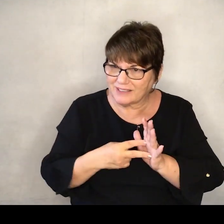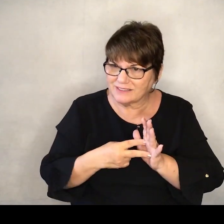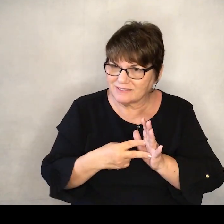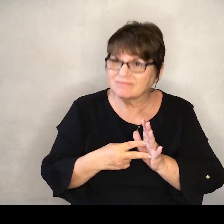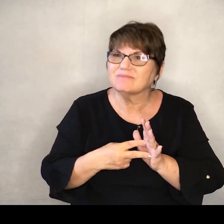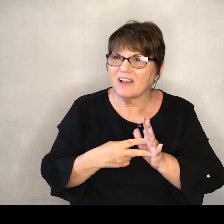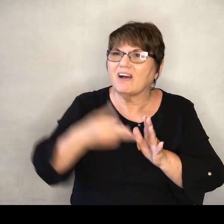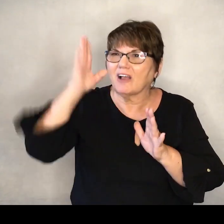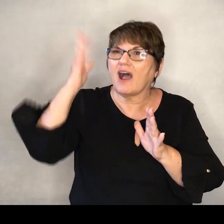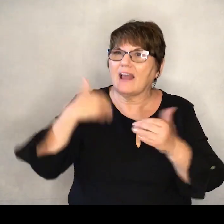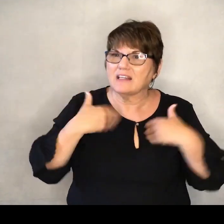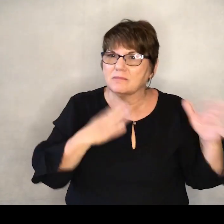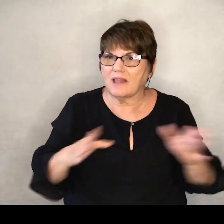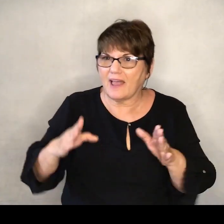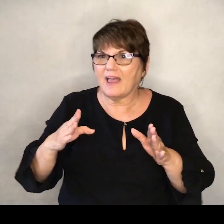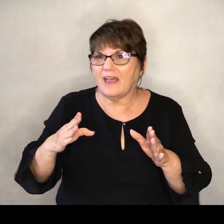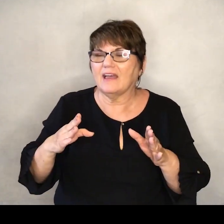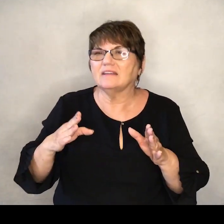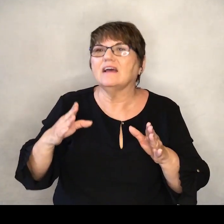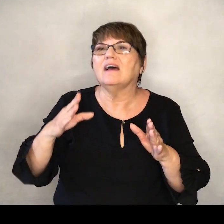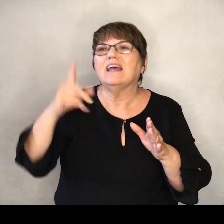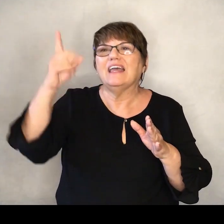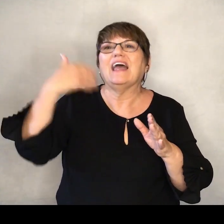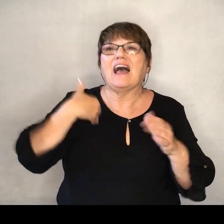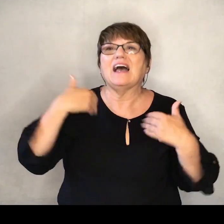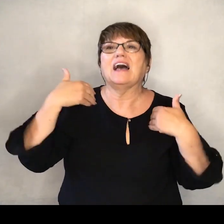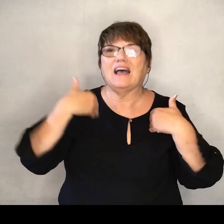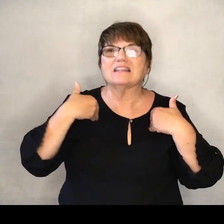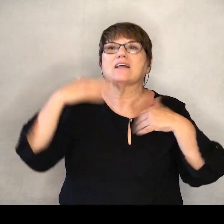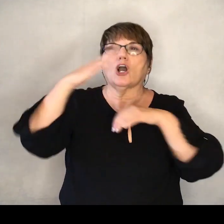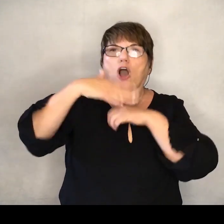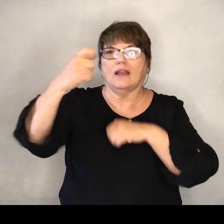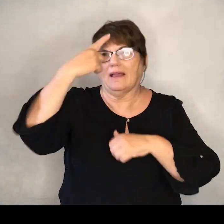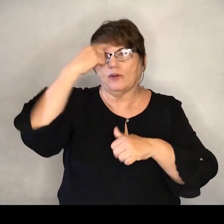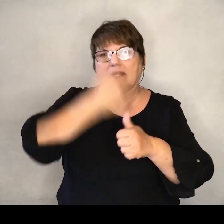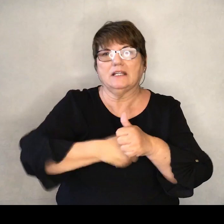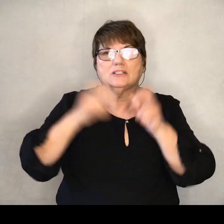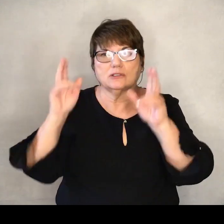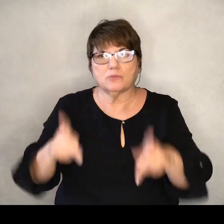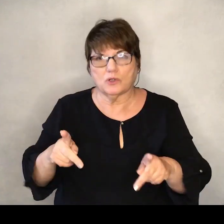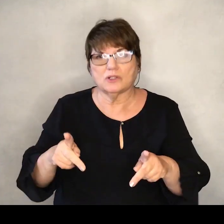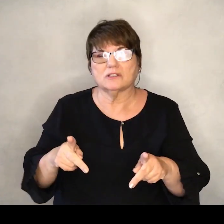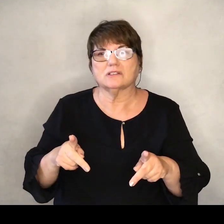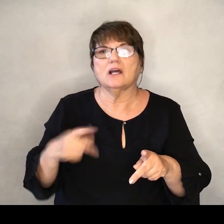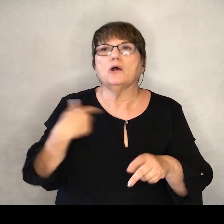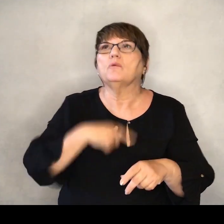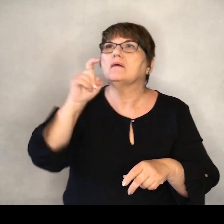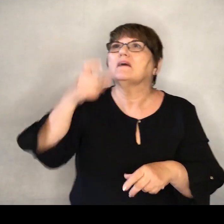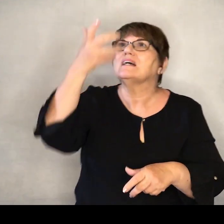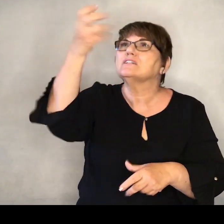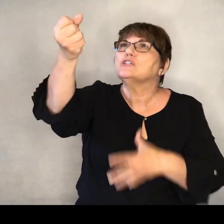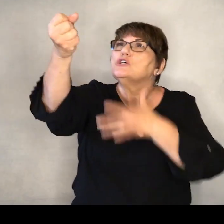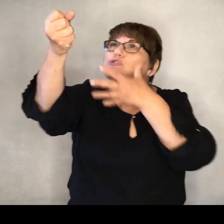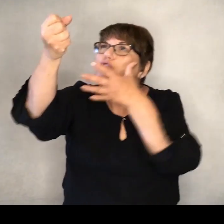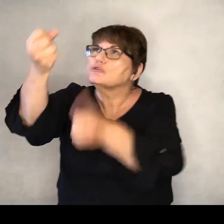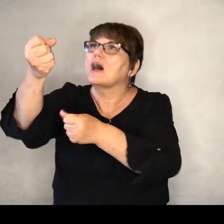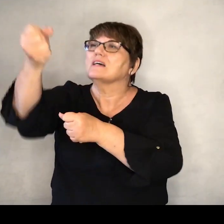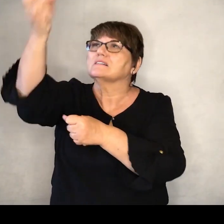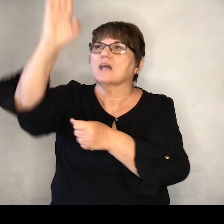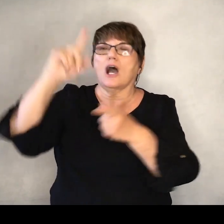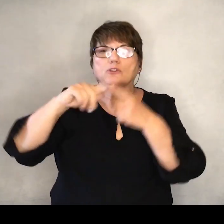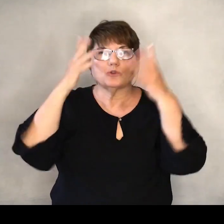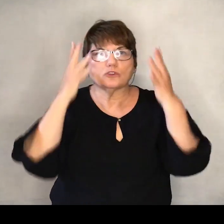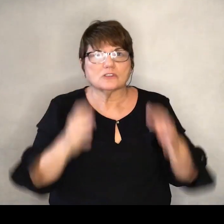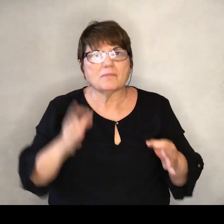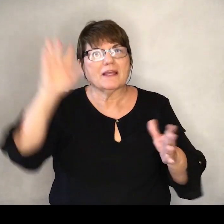destiny, and a calling in life. We need to trust God to determine